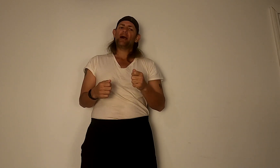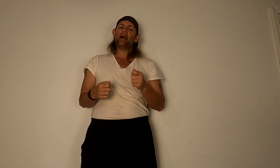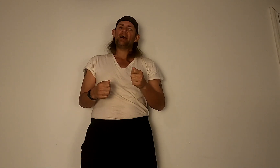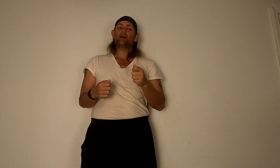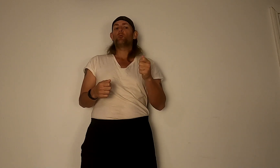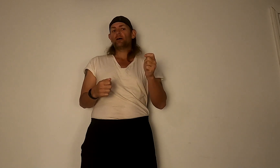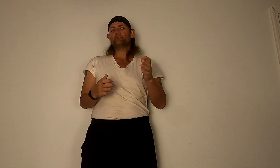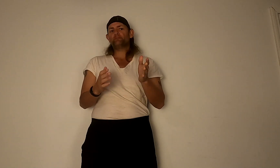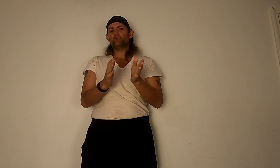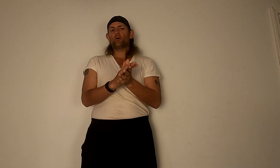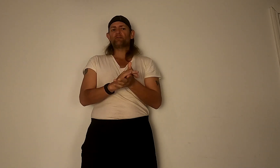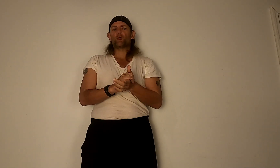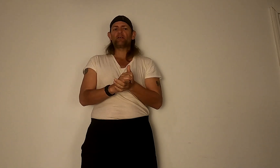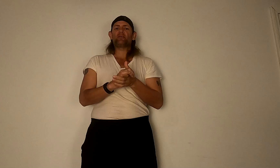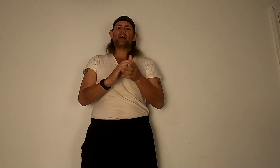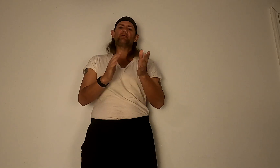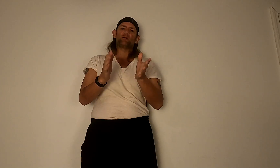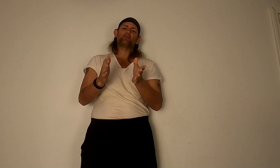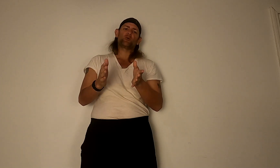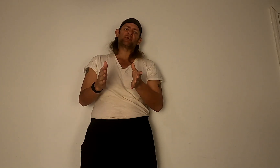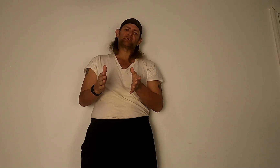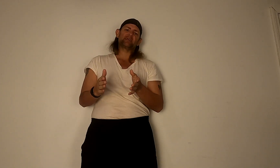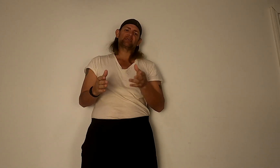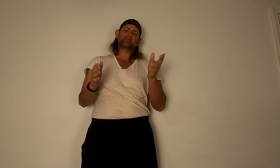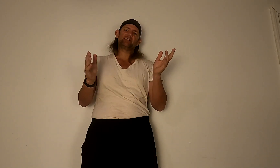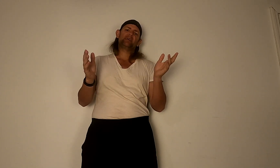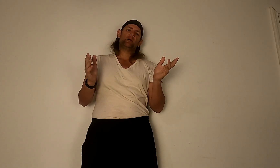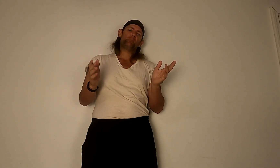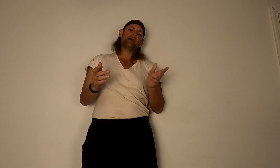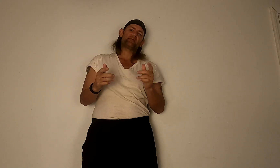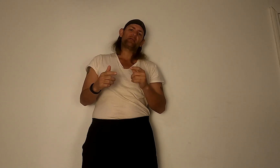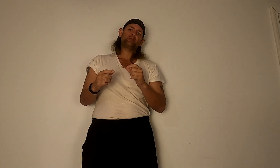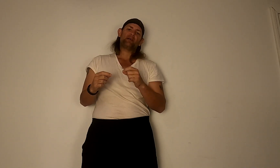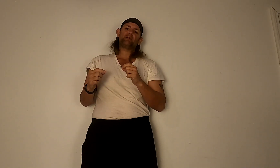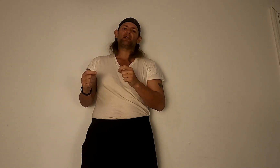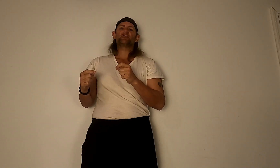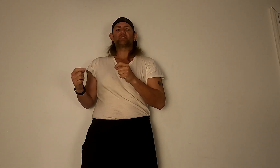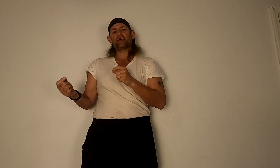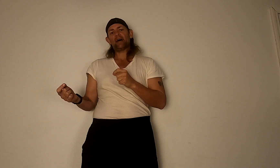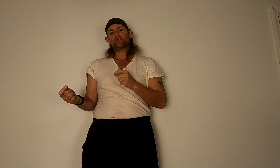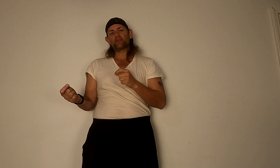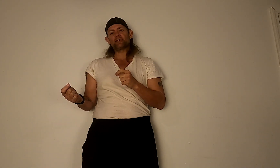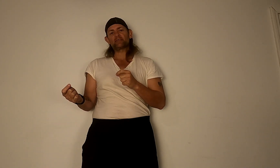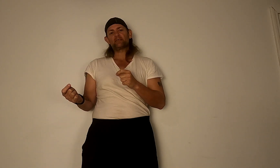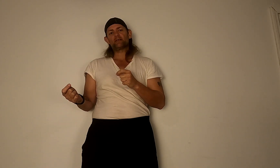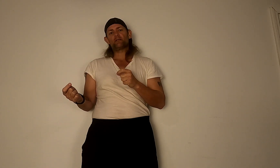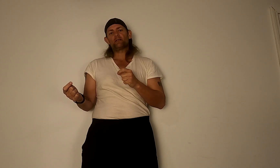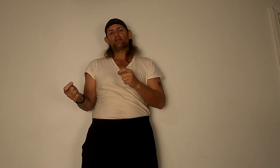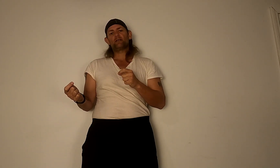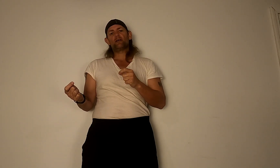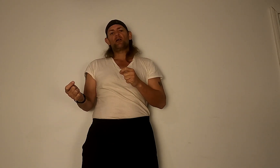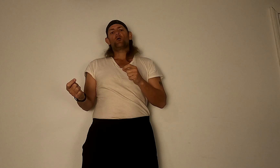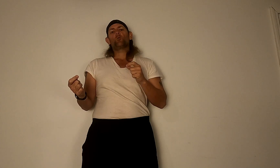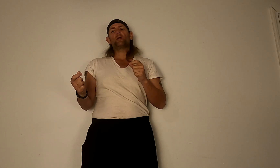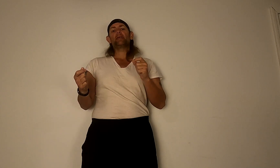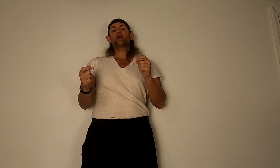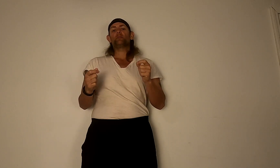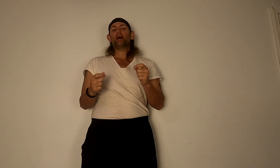by one one forty five one forty six by thirty five hundred calories we come